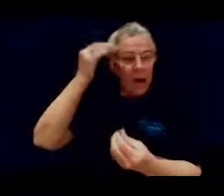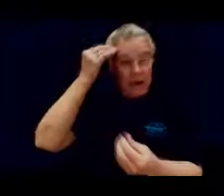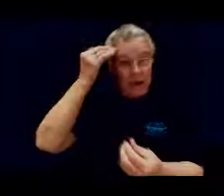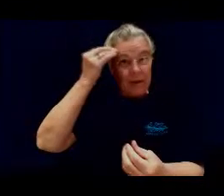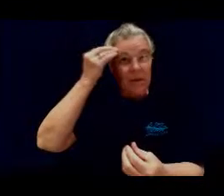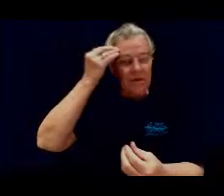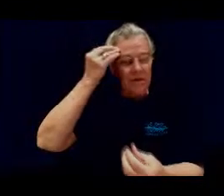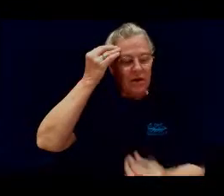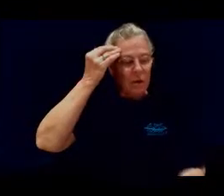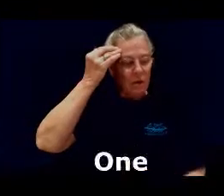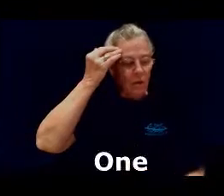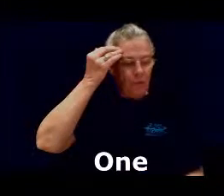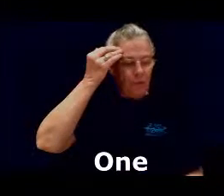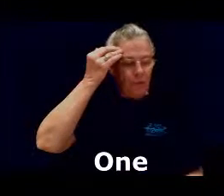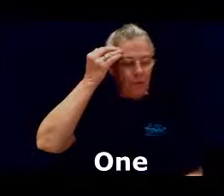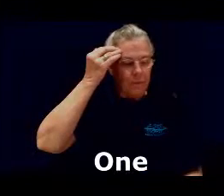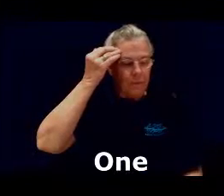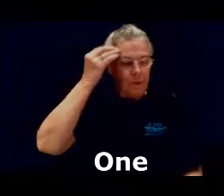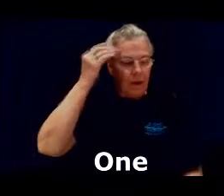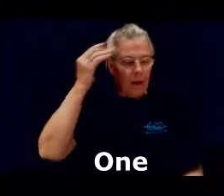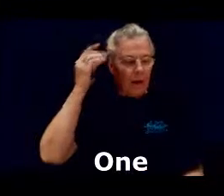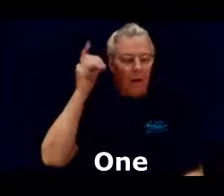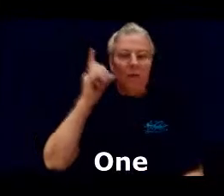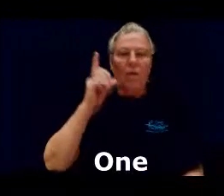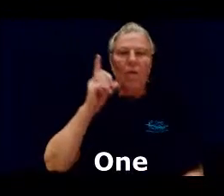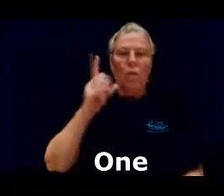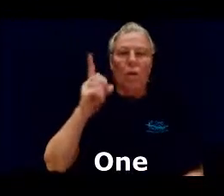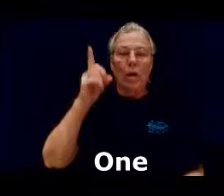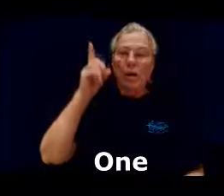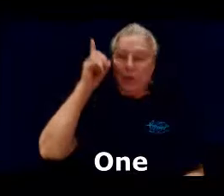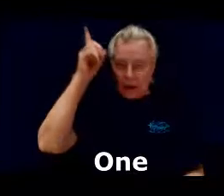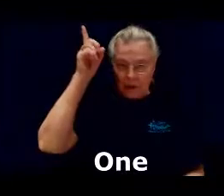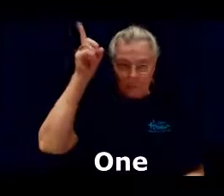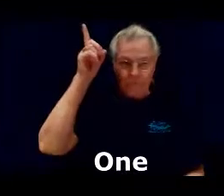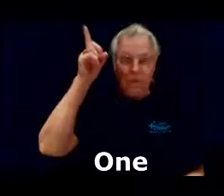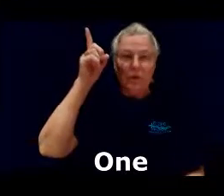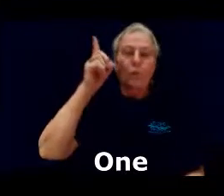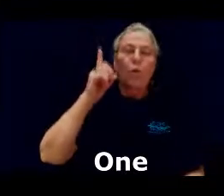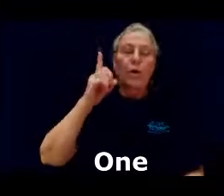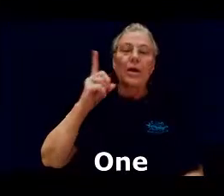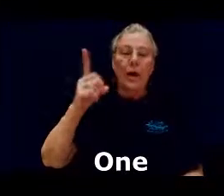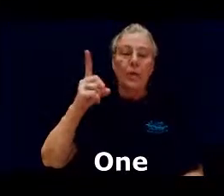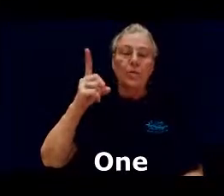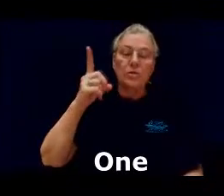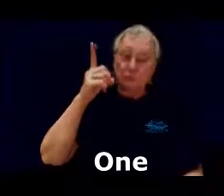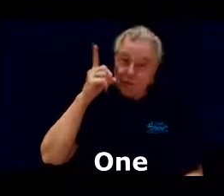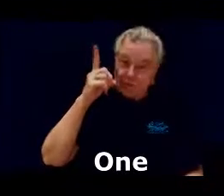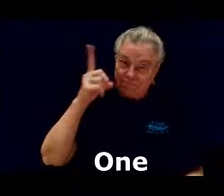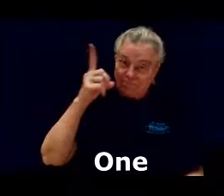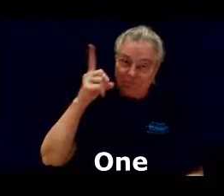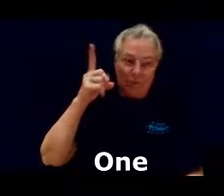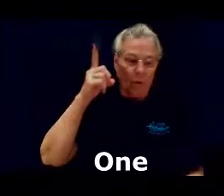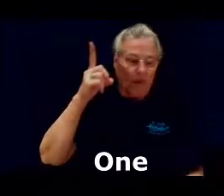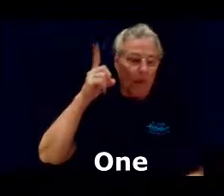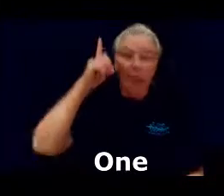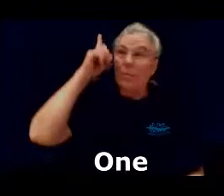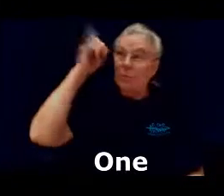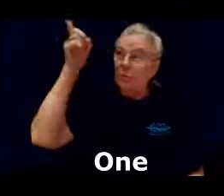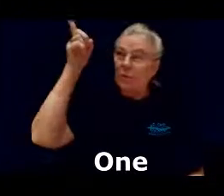and again that's to know the one and you can point it upwards or just hold it out but most